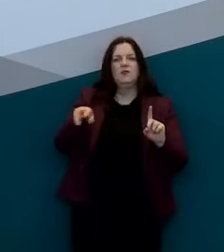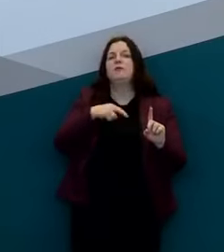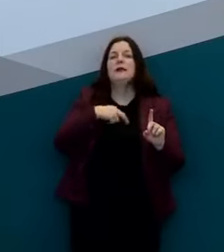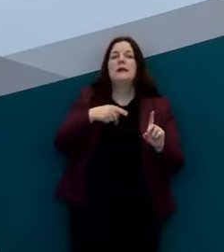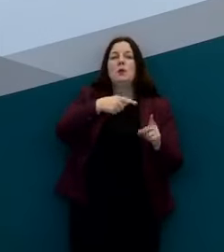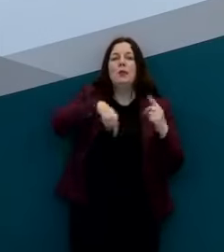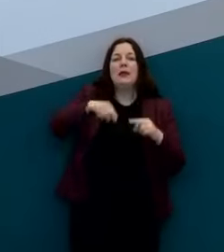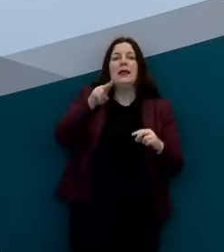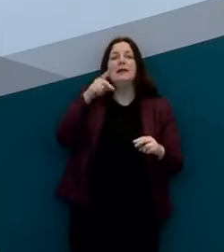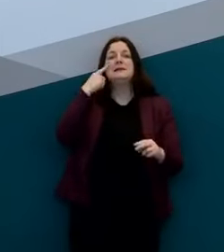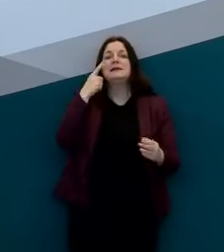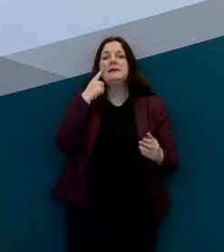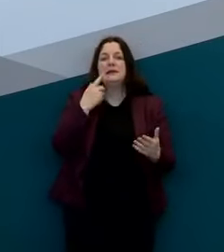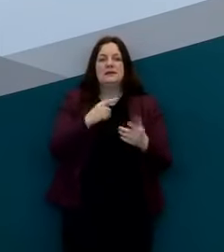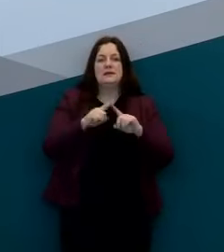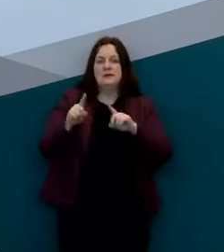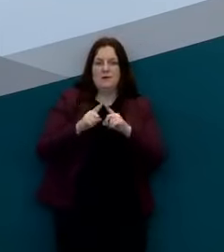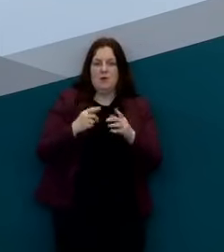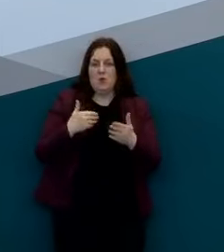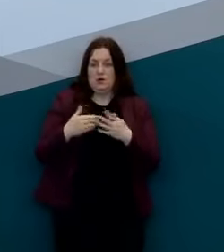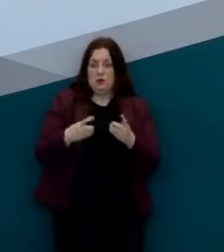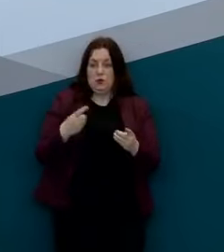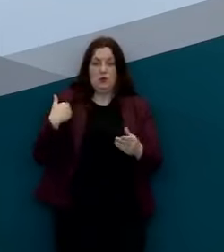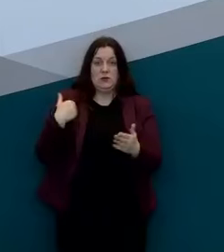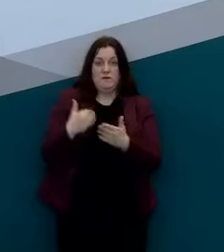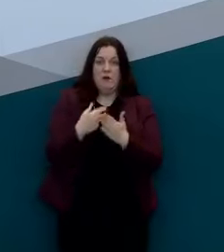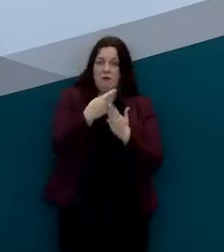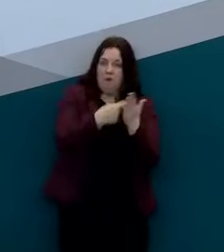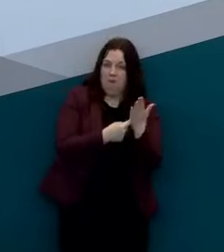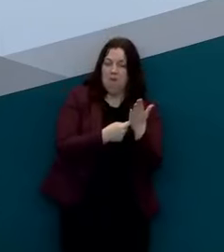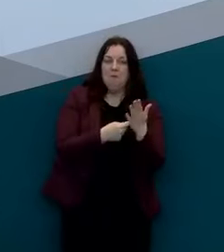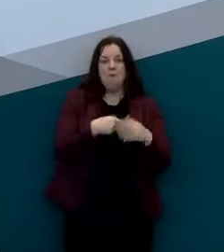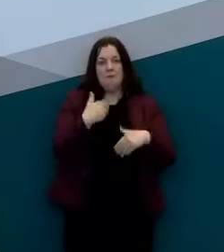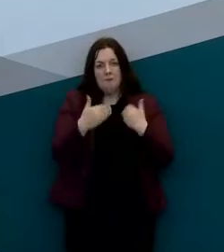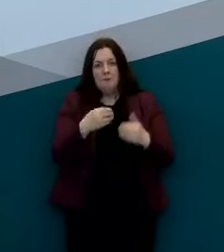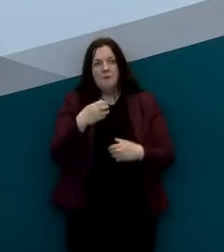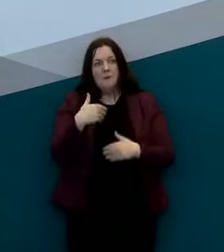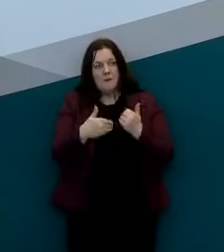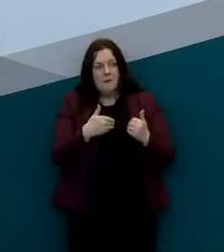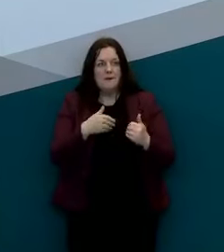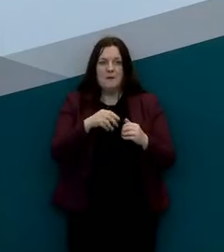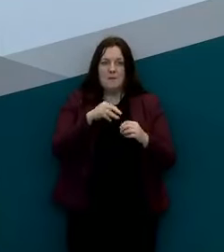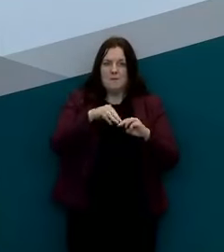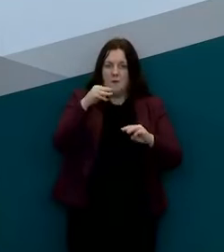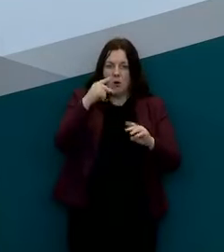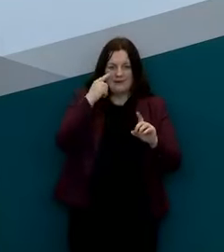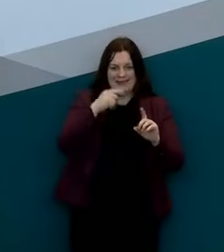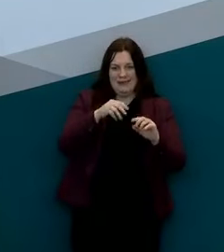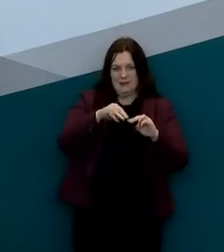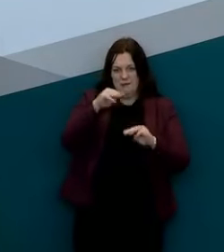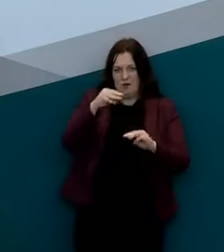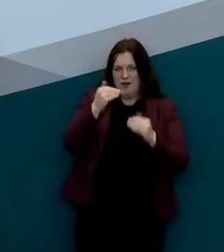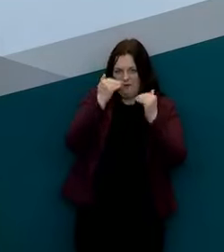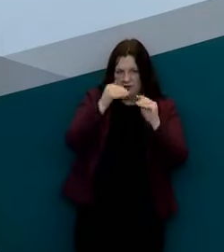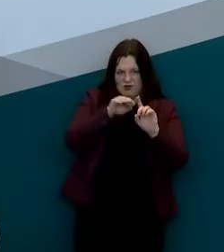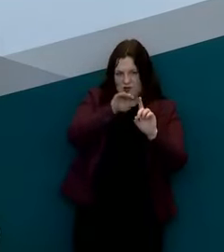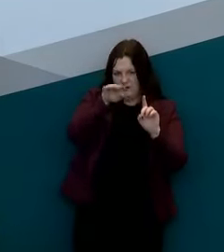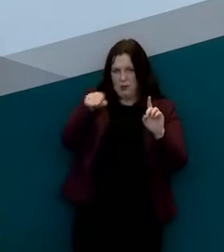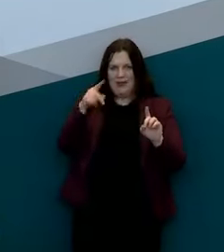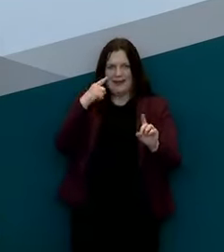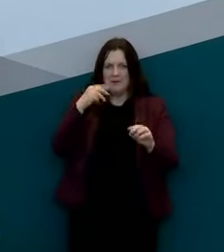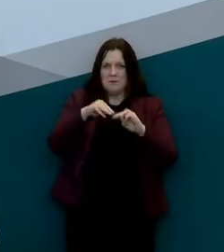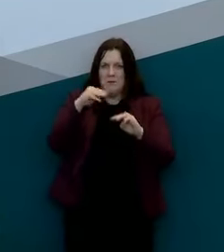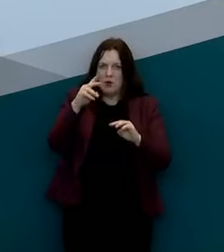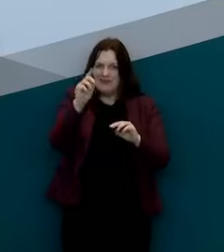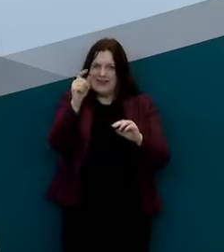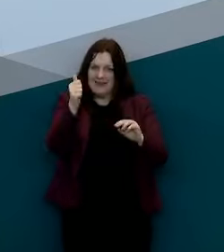various measures that have been taken to date affected that reproduction number the more data that we get in and we can also look at